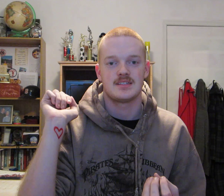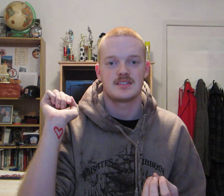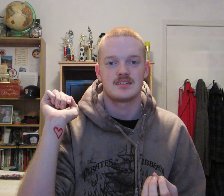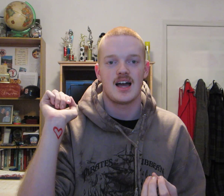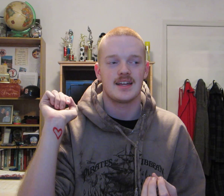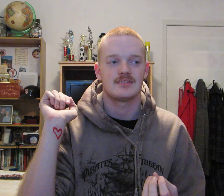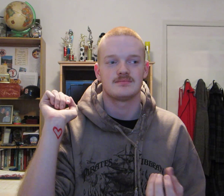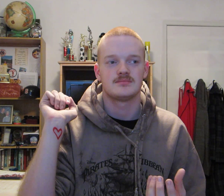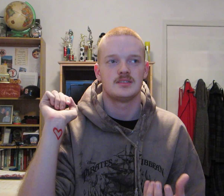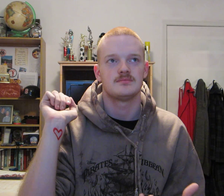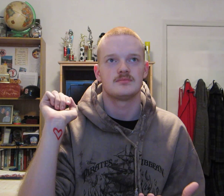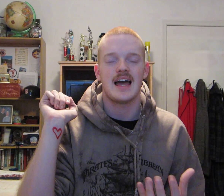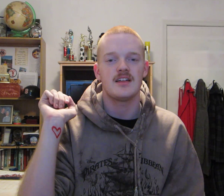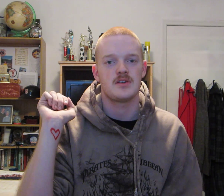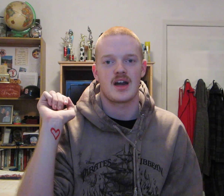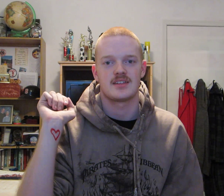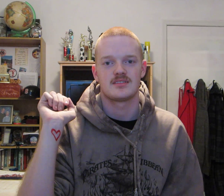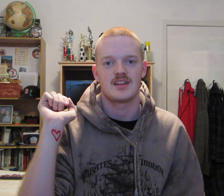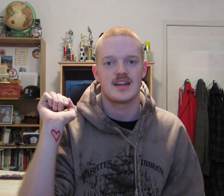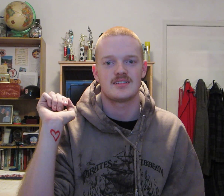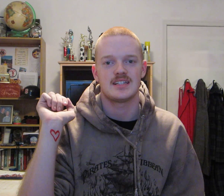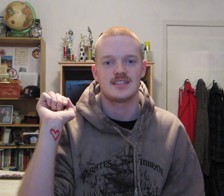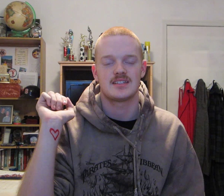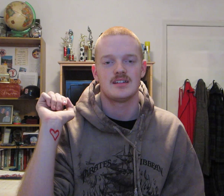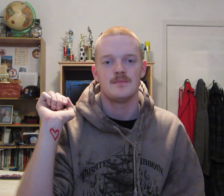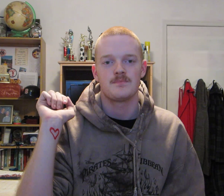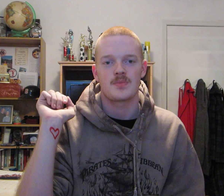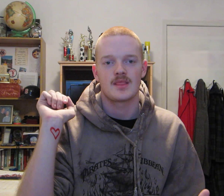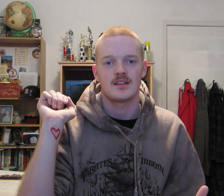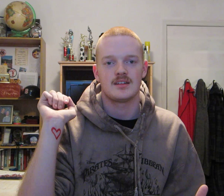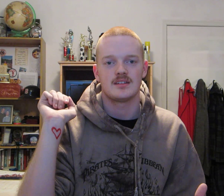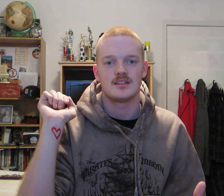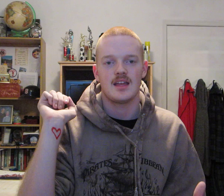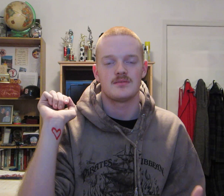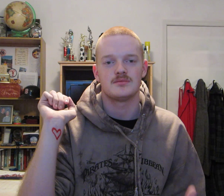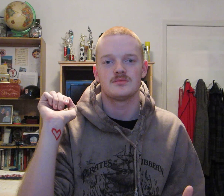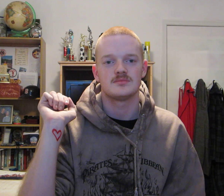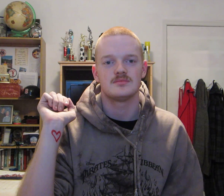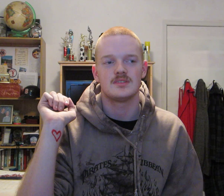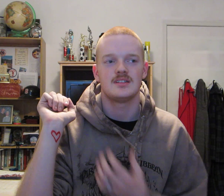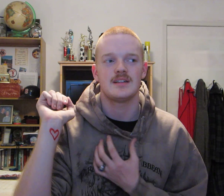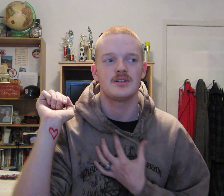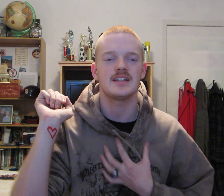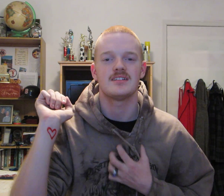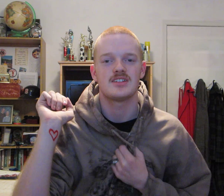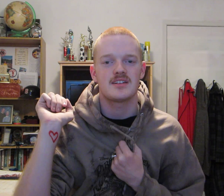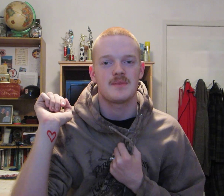I love you guys, and it really tugs at my